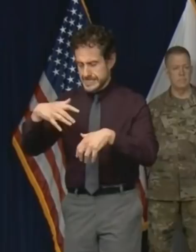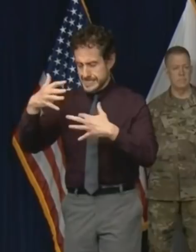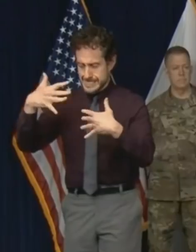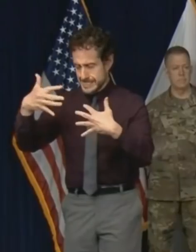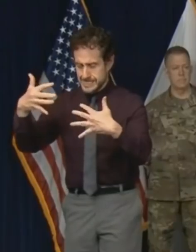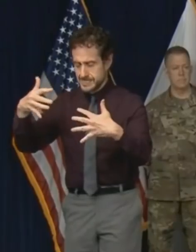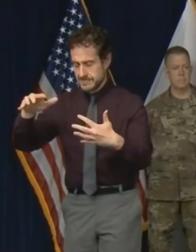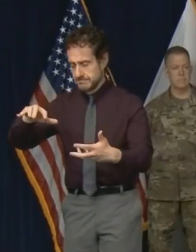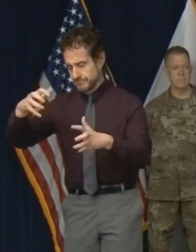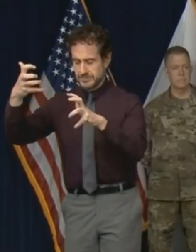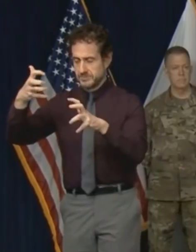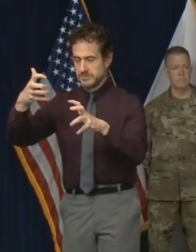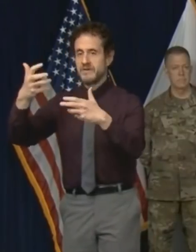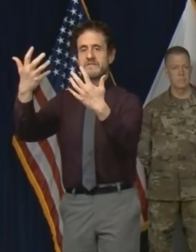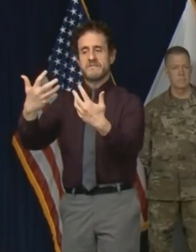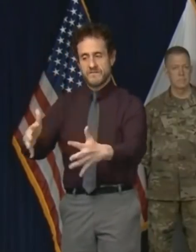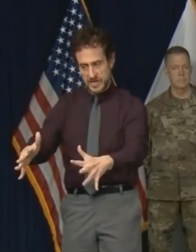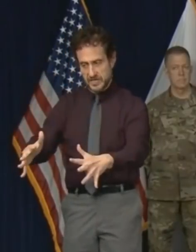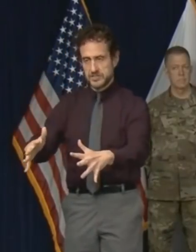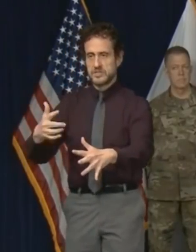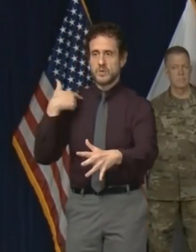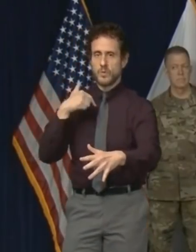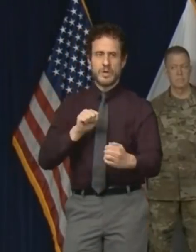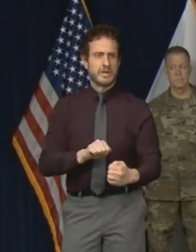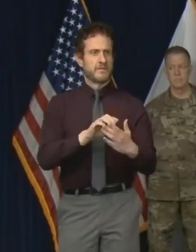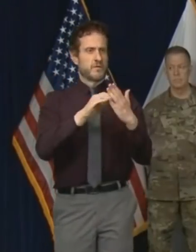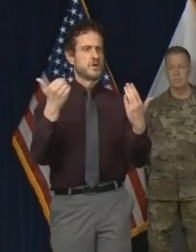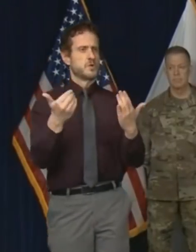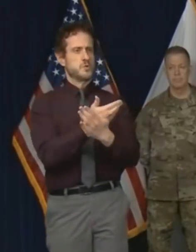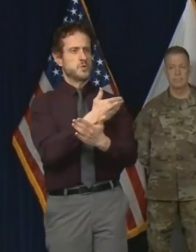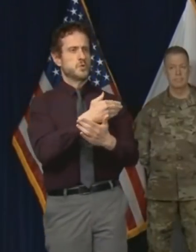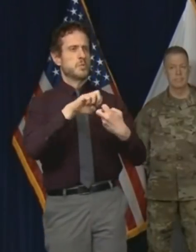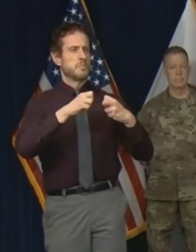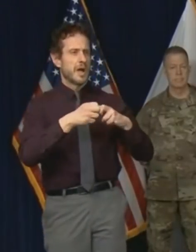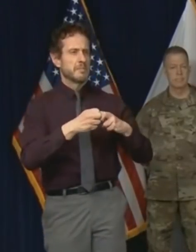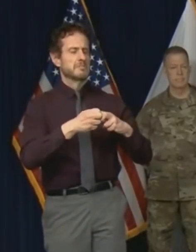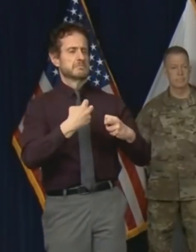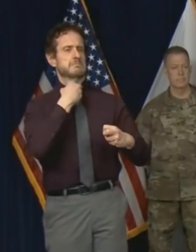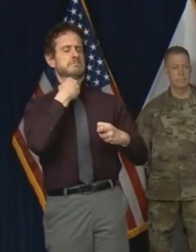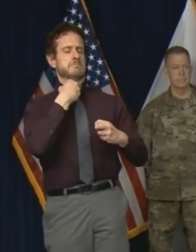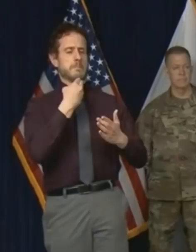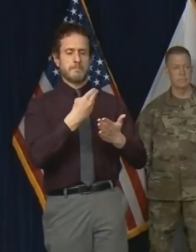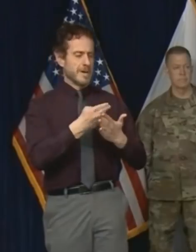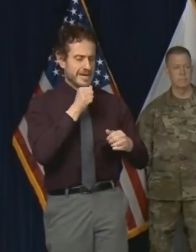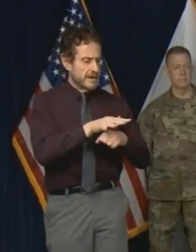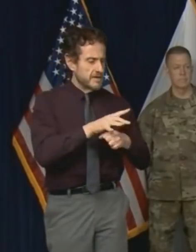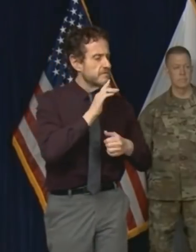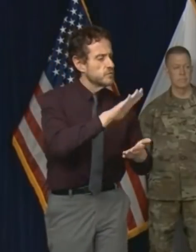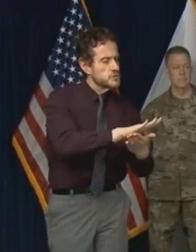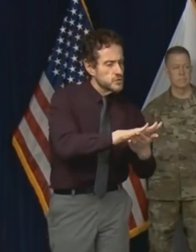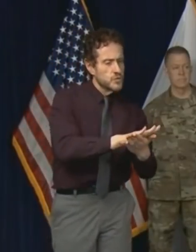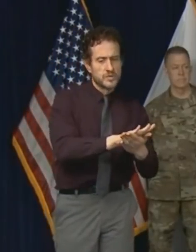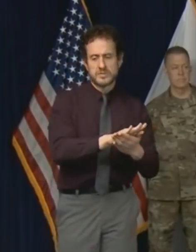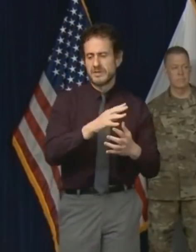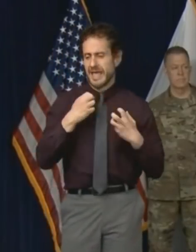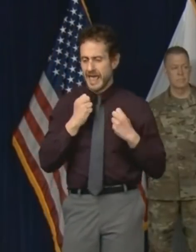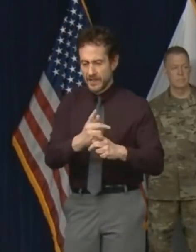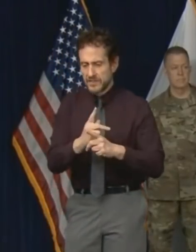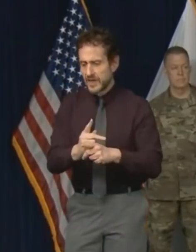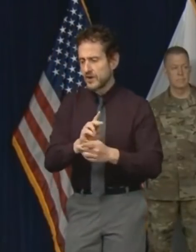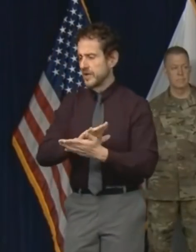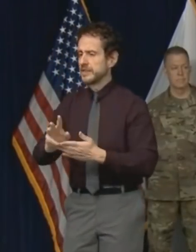down a second storm standing in the way of funding for schools and health care clean water and clean air